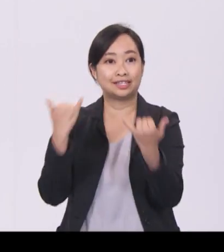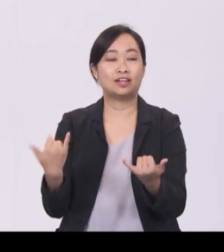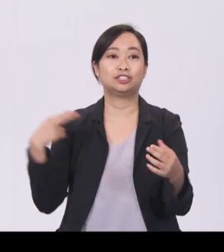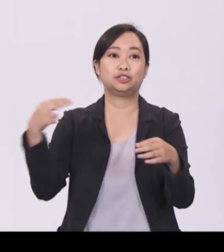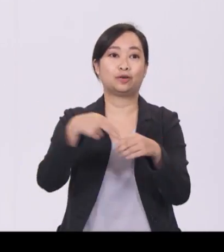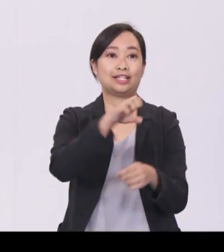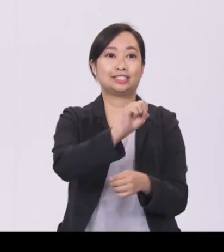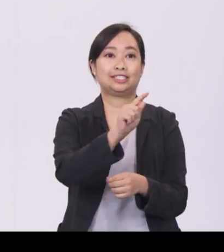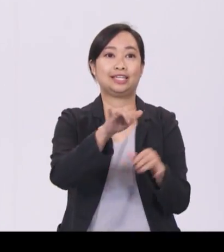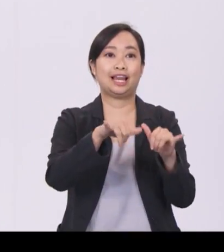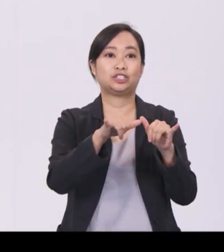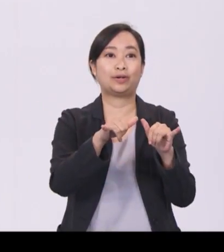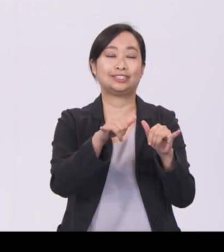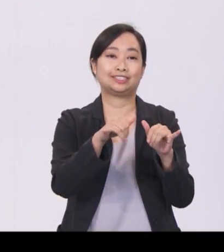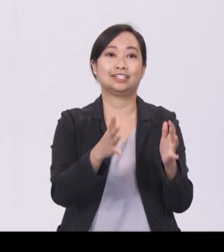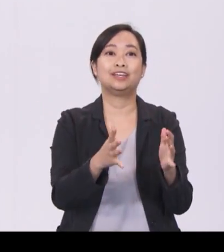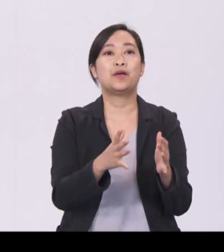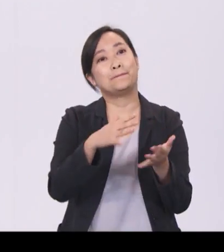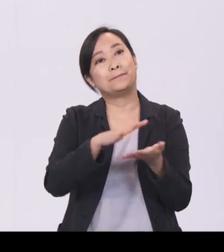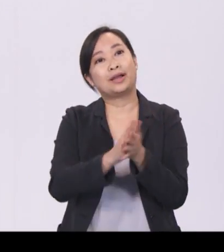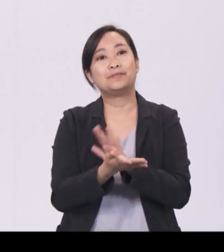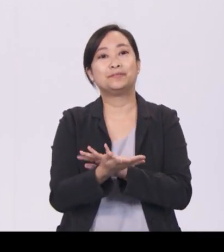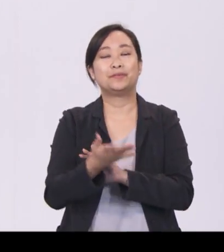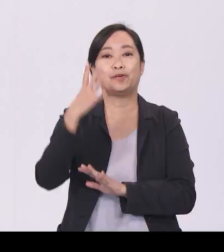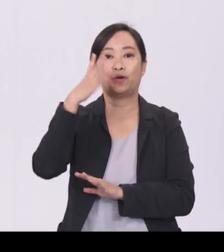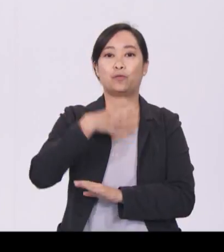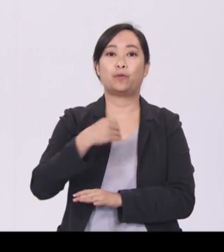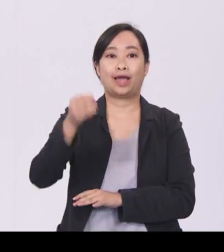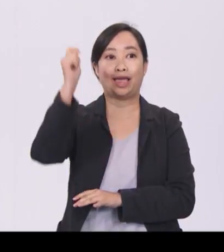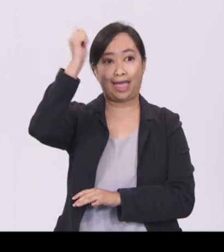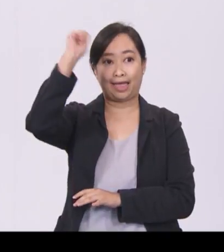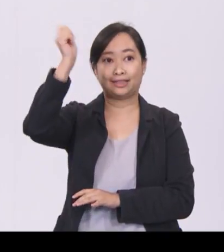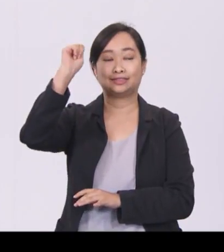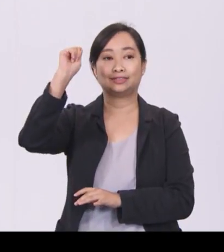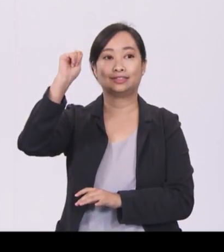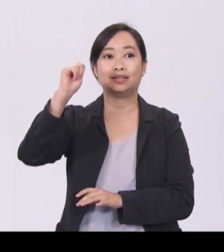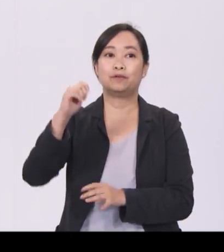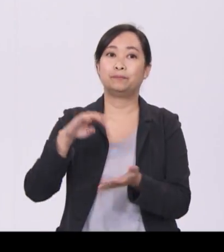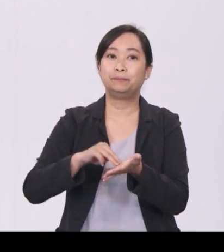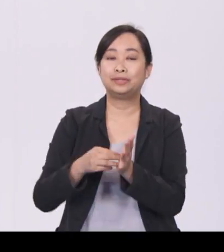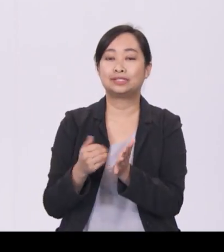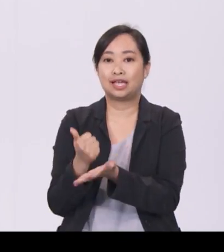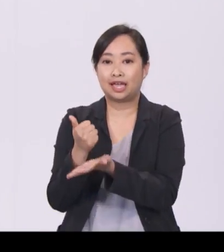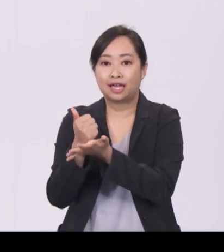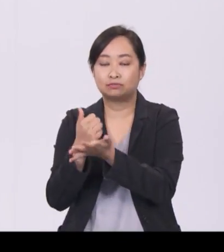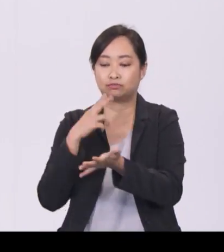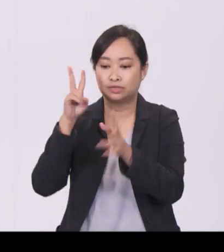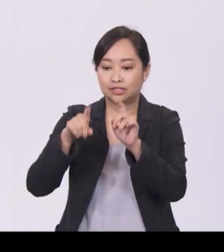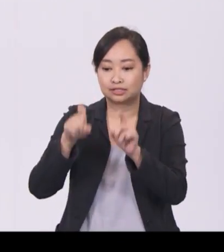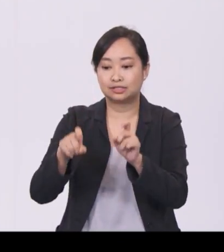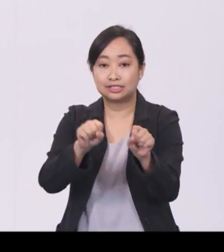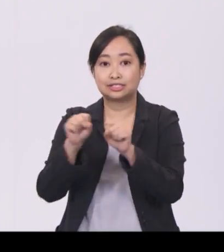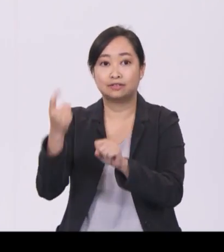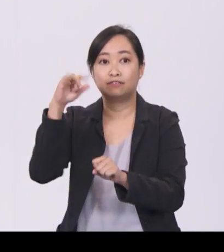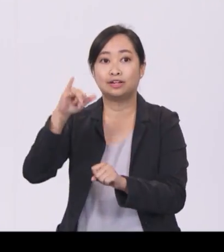We will expand TESA into new sectors, like manufacturing and professional services, where digital technologies are increasingly important.